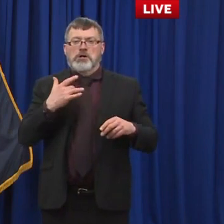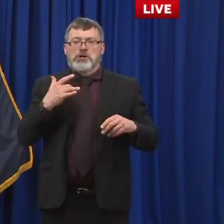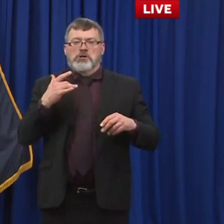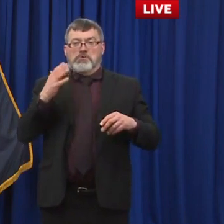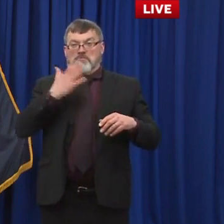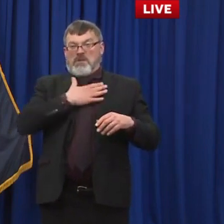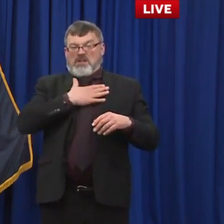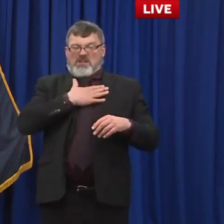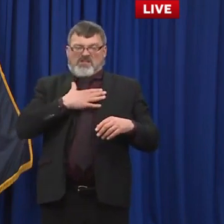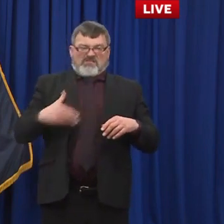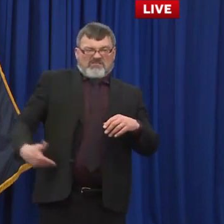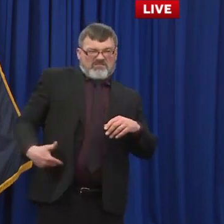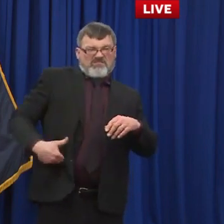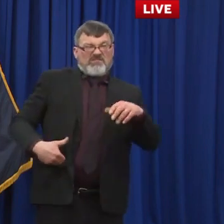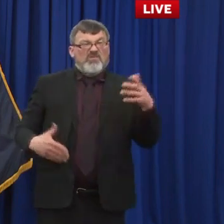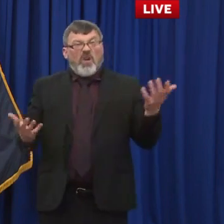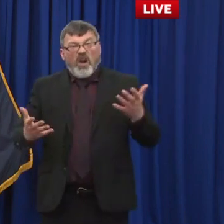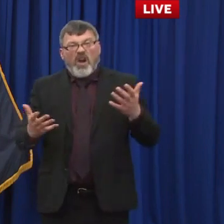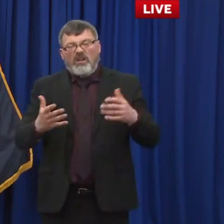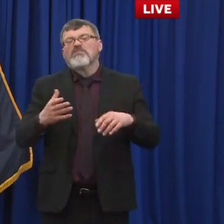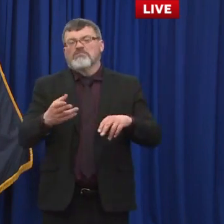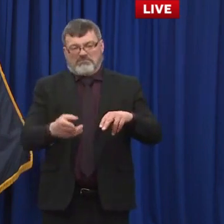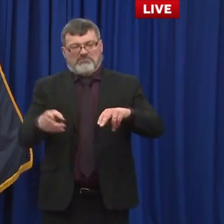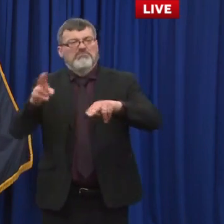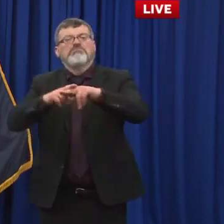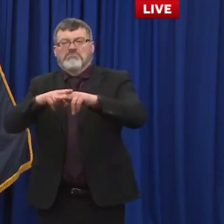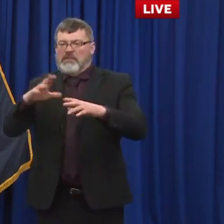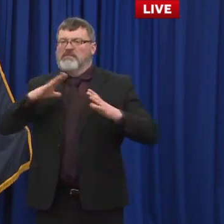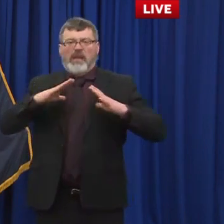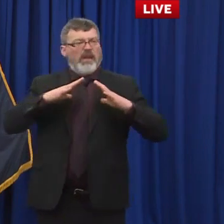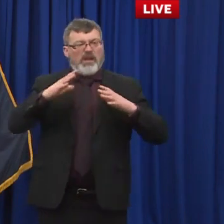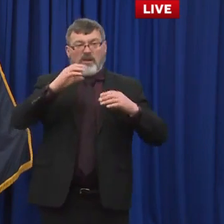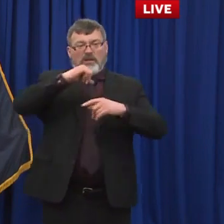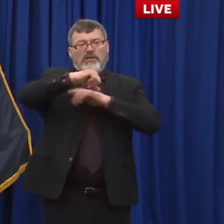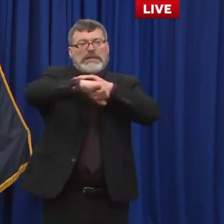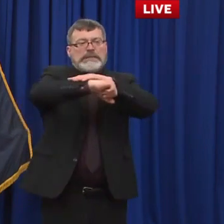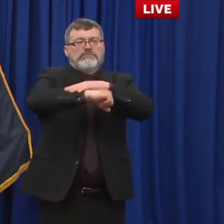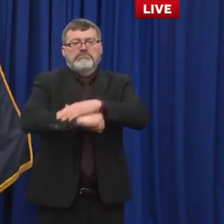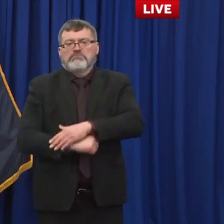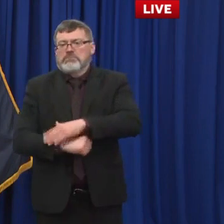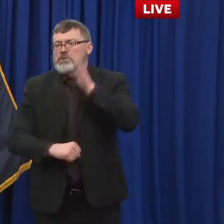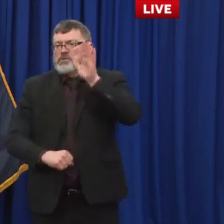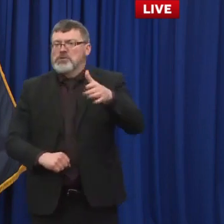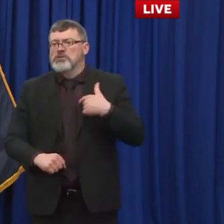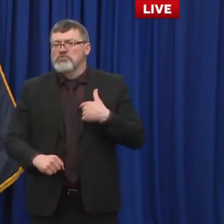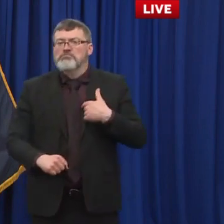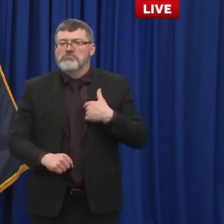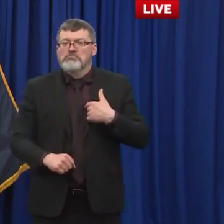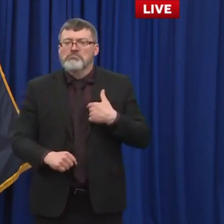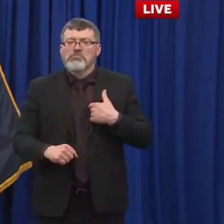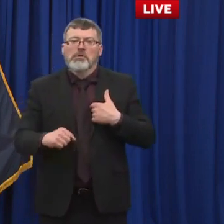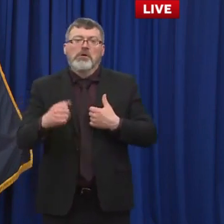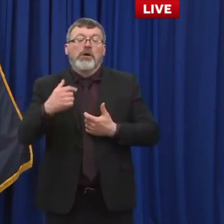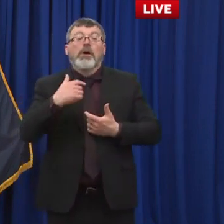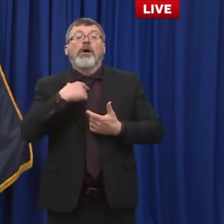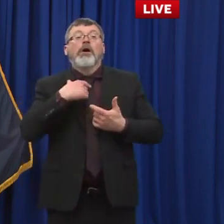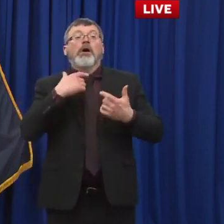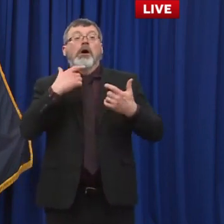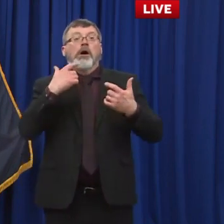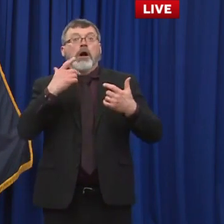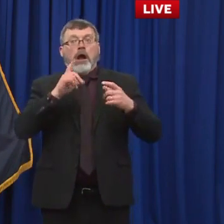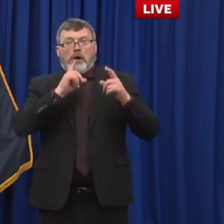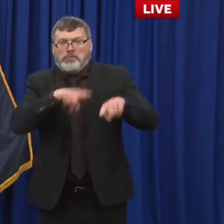everyone's had weeks now to be able to get into our system and get a vaccine, there's still some folks that might wait till the summer, some folks that might wait till it's more convenient,